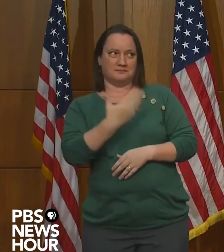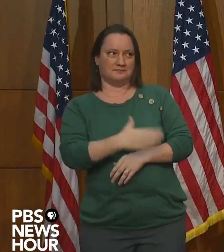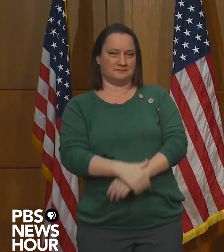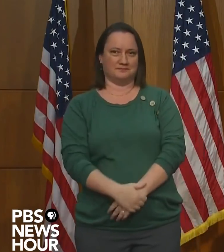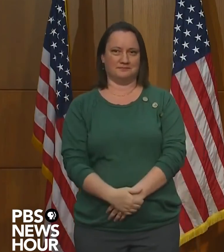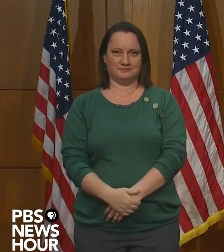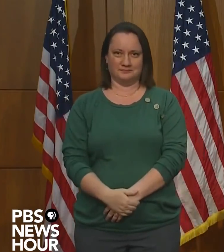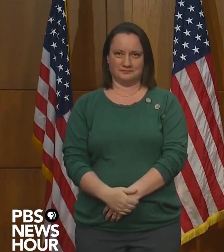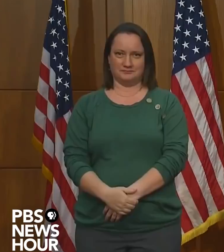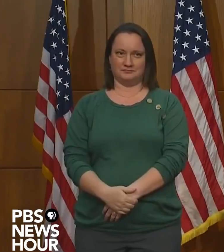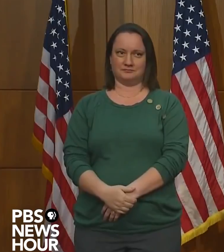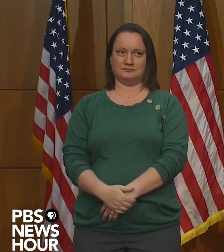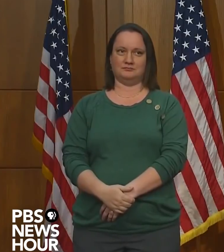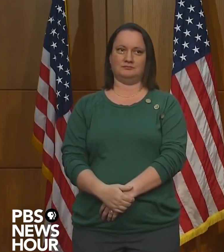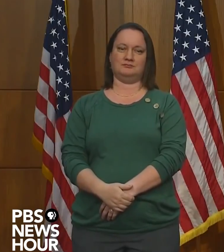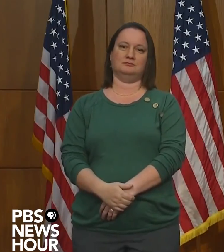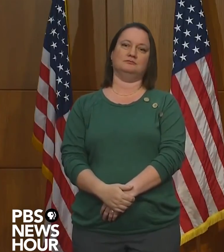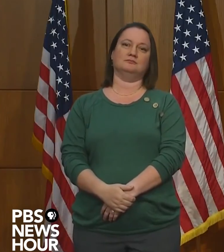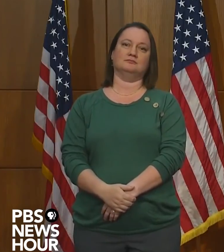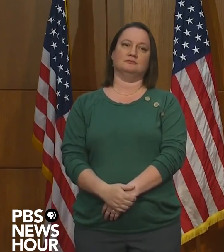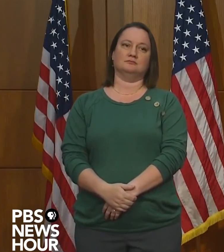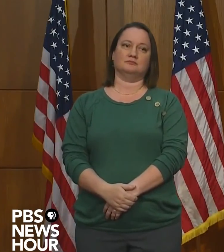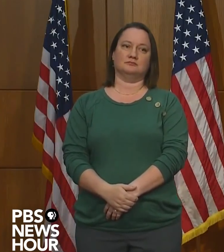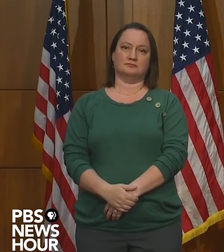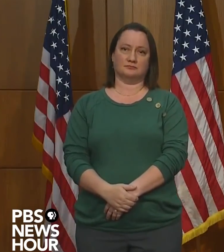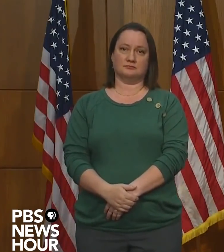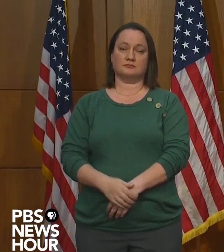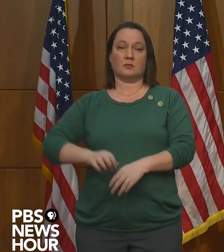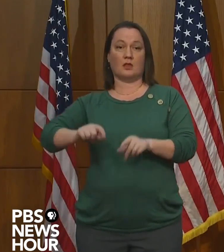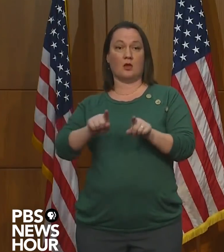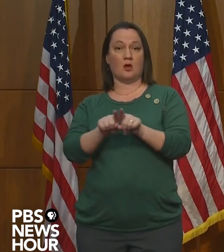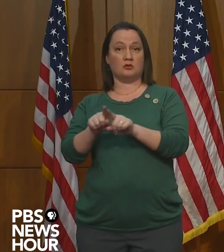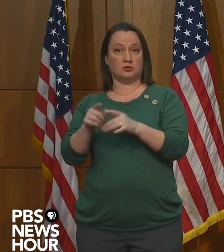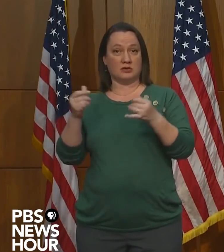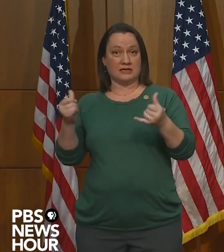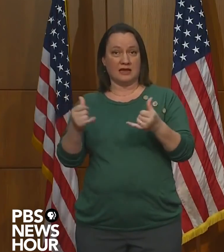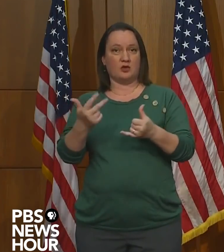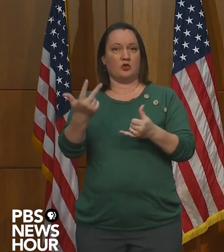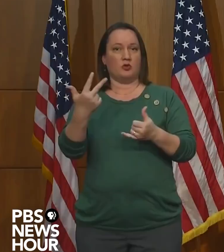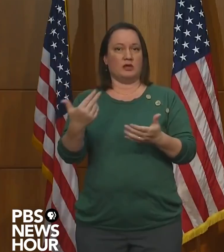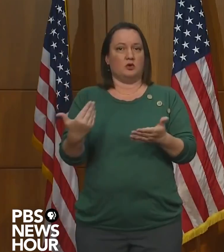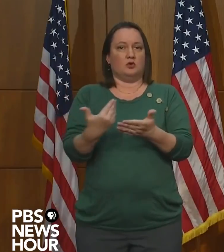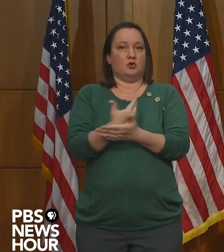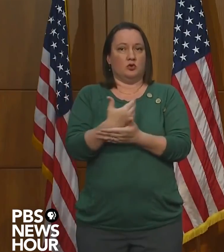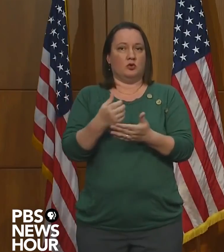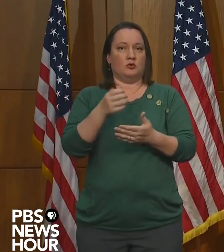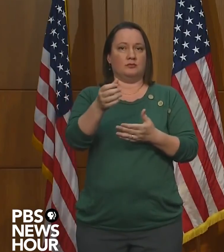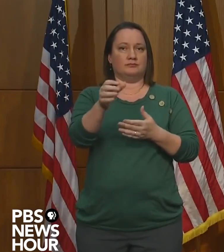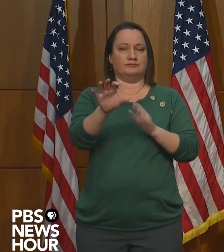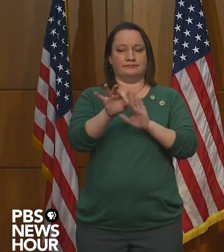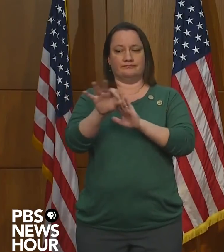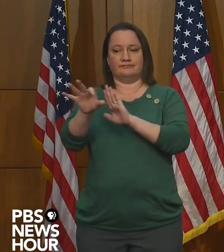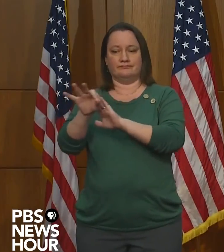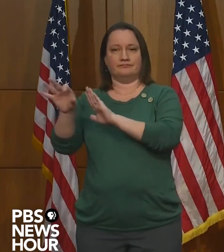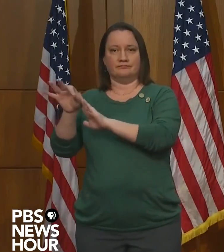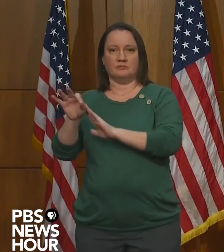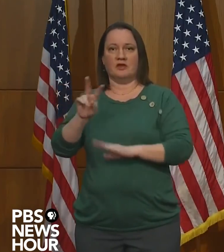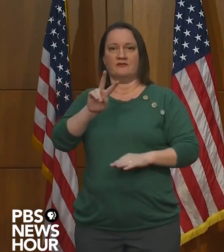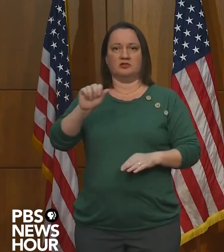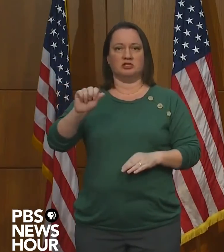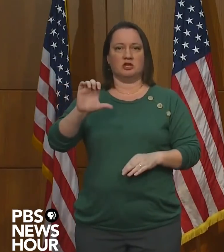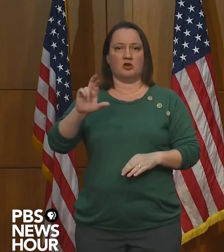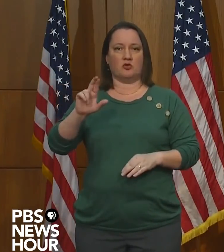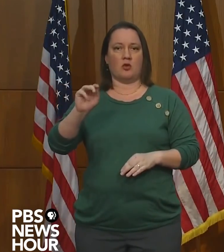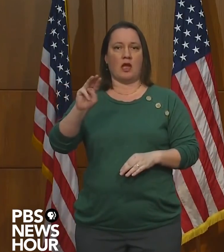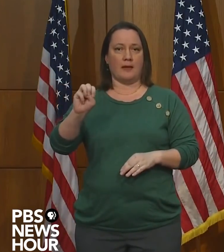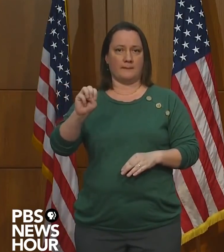In addition, today, I'm making three new appointments to the Virginia Crime Commission. The panel studies